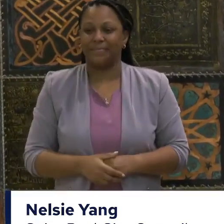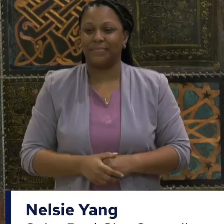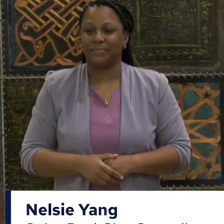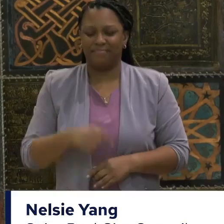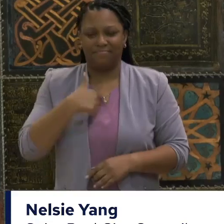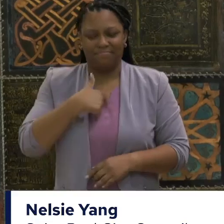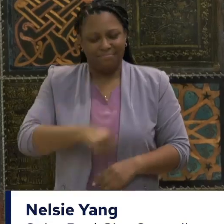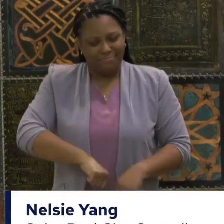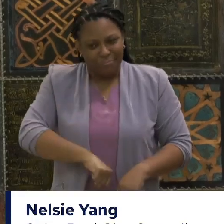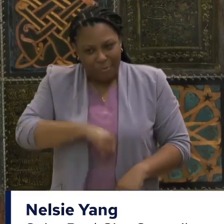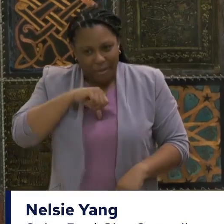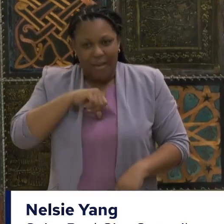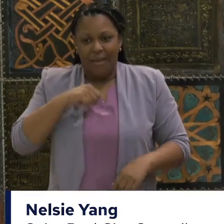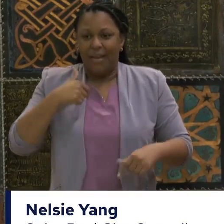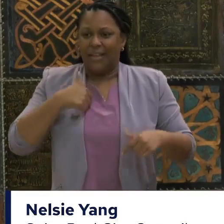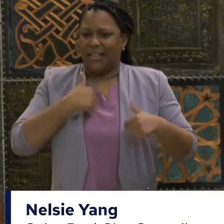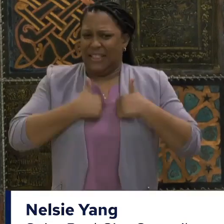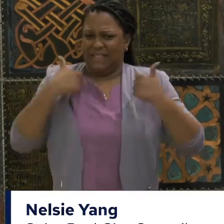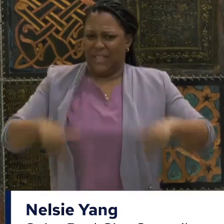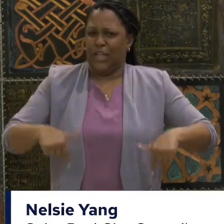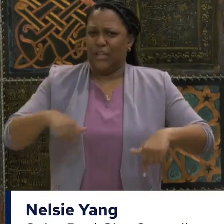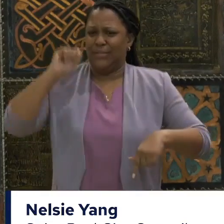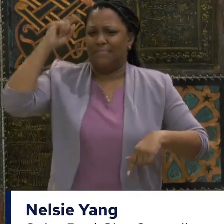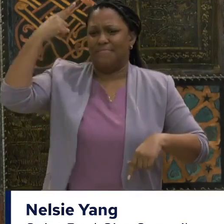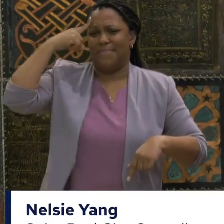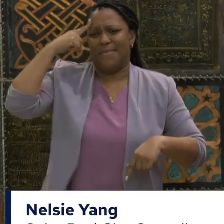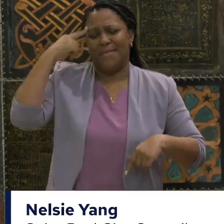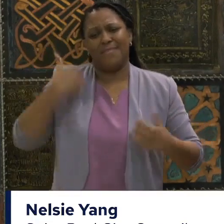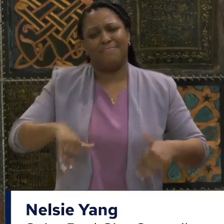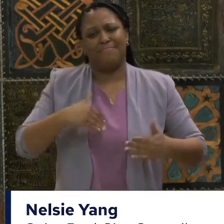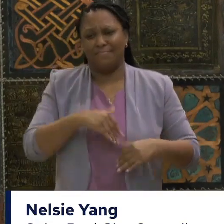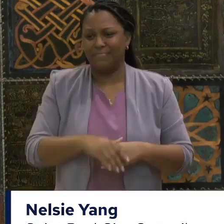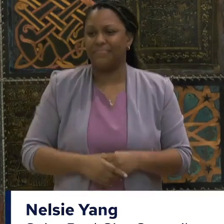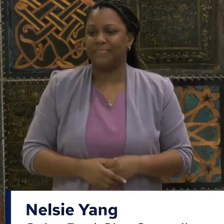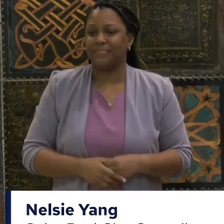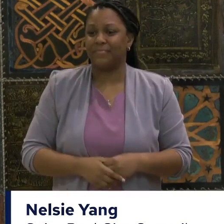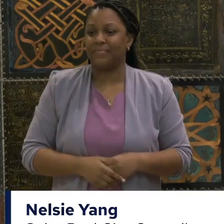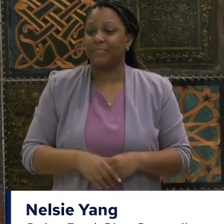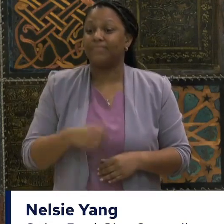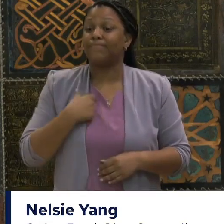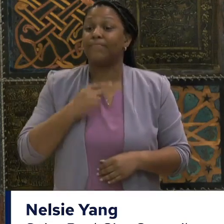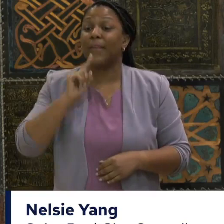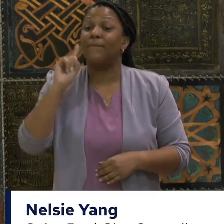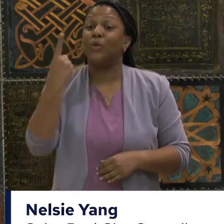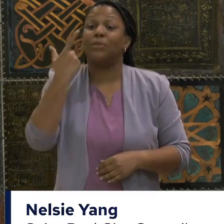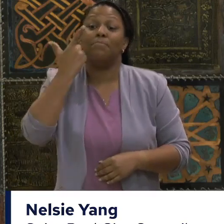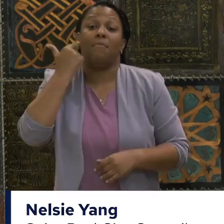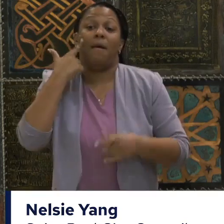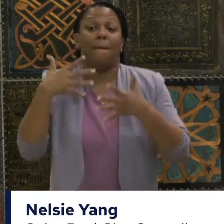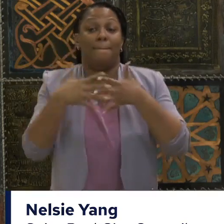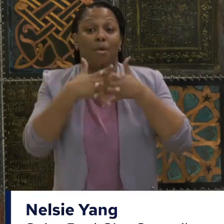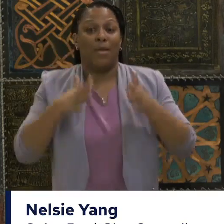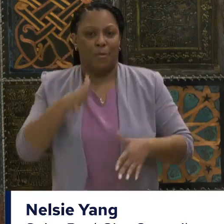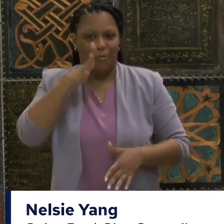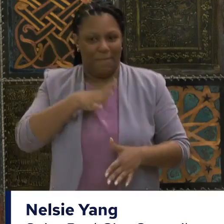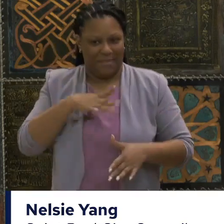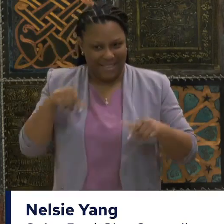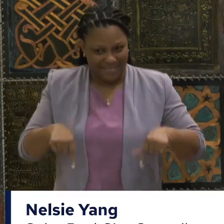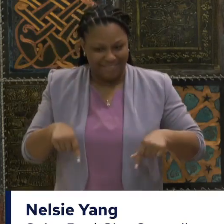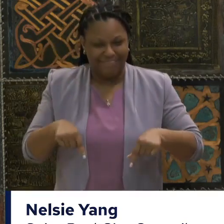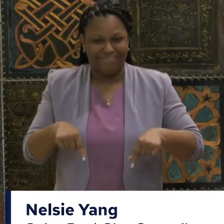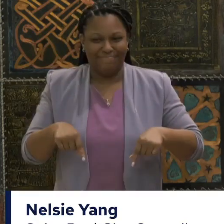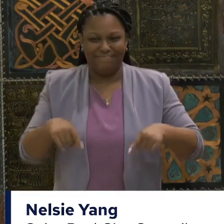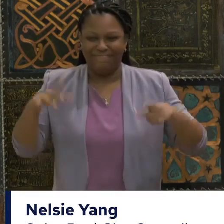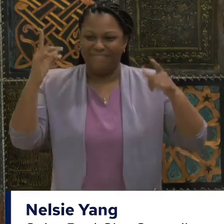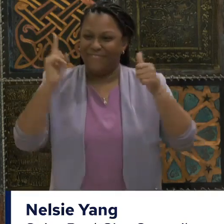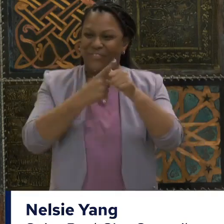6 in St. Paul, which is on the East side of St. Paul. I'm also the first Hmong American woman and also the youngest person to be elected to the St. Paul City Council,